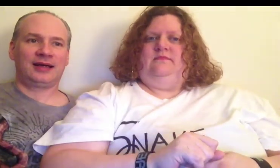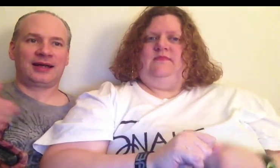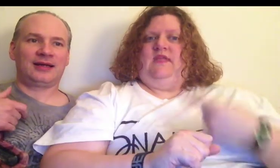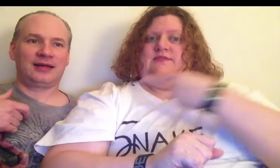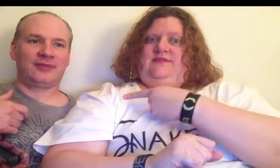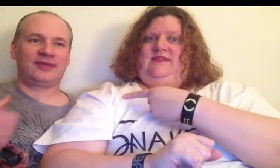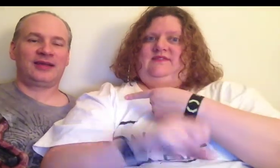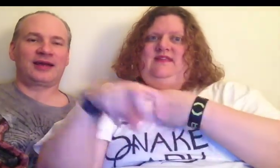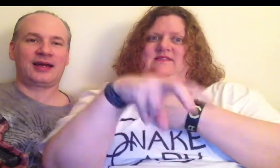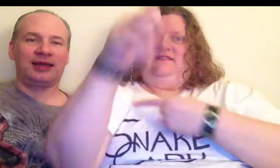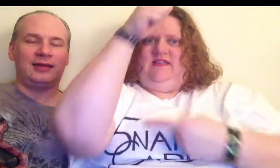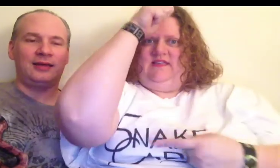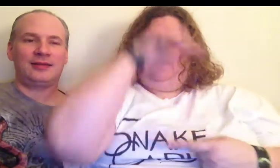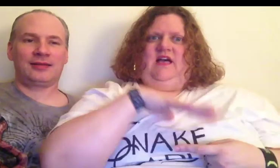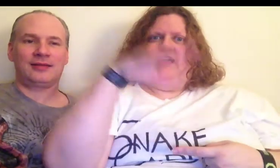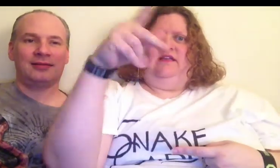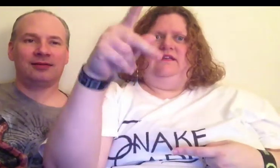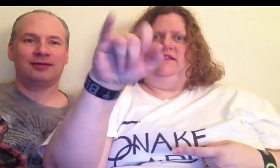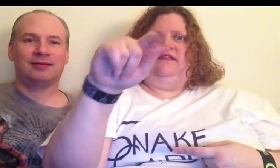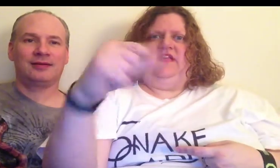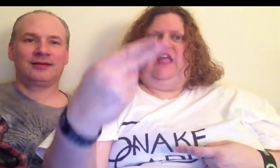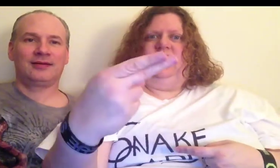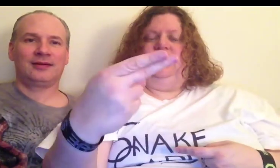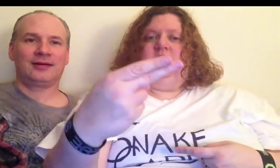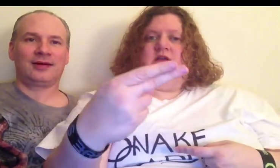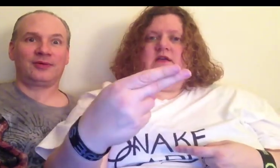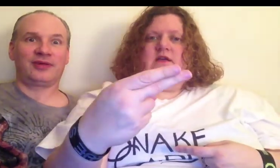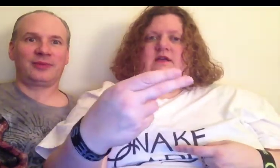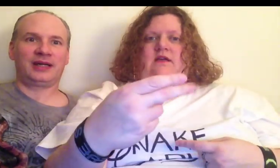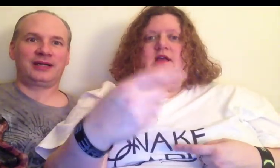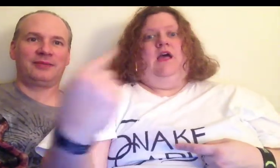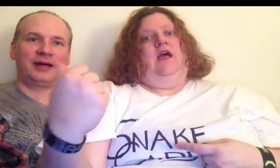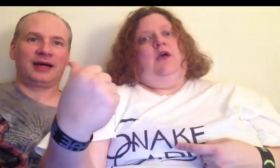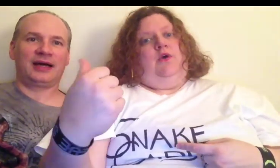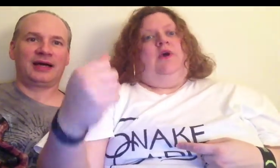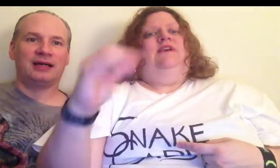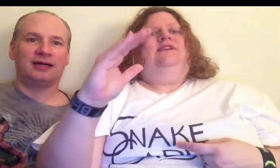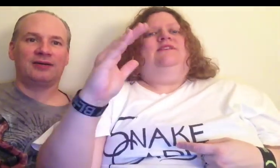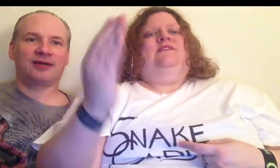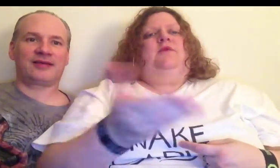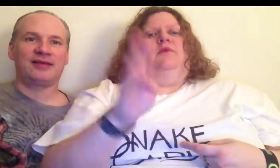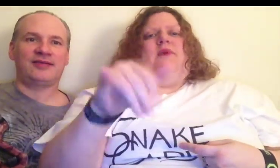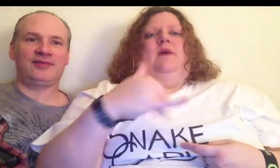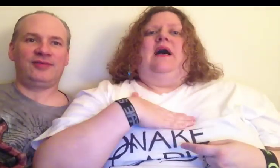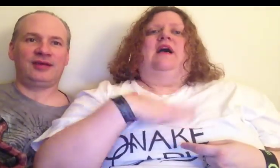I am Snake Guy Keith, and I was nominated by Greta's cousin Gina.